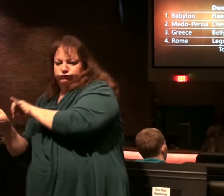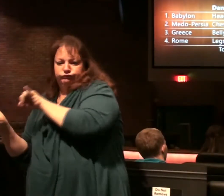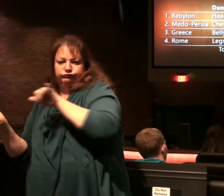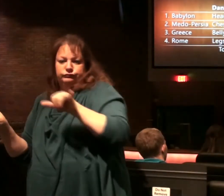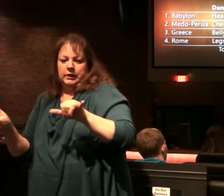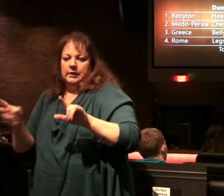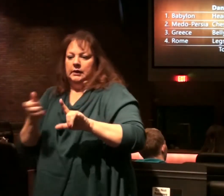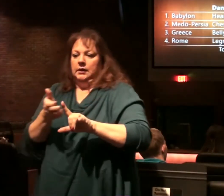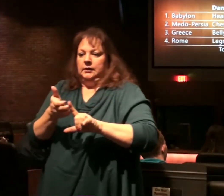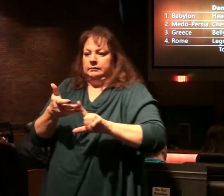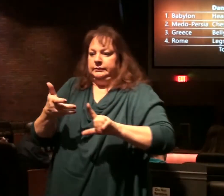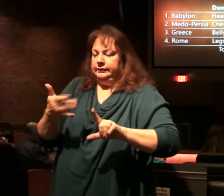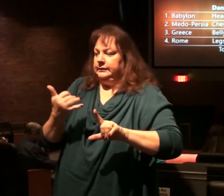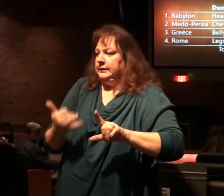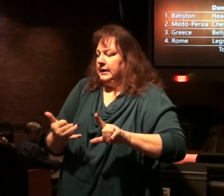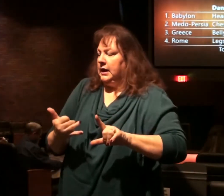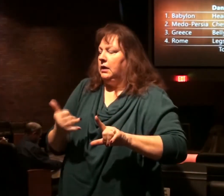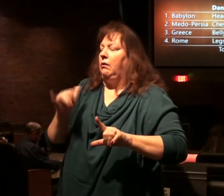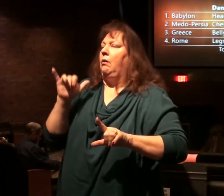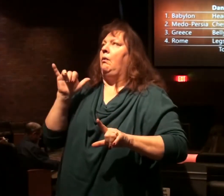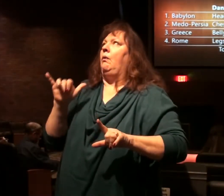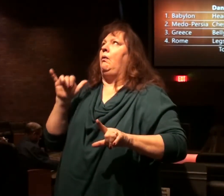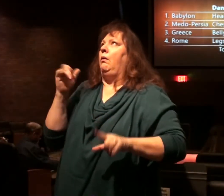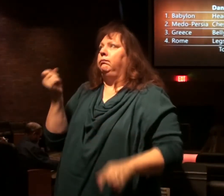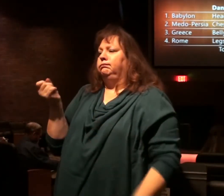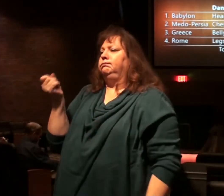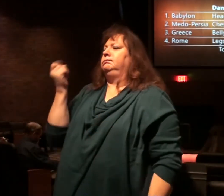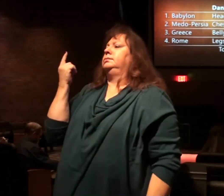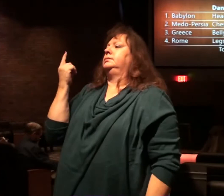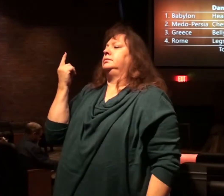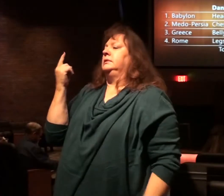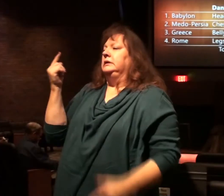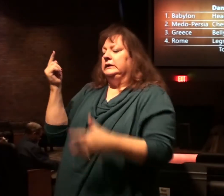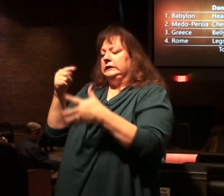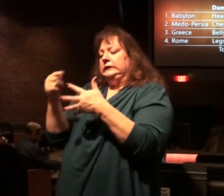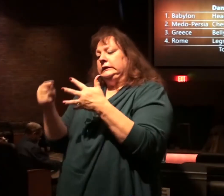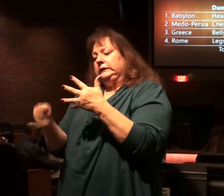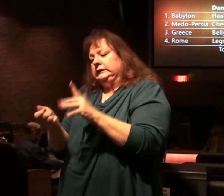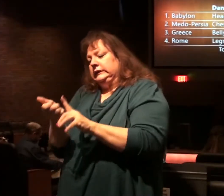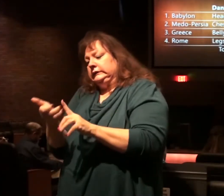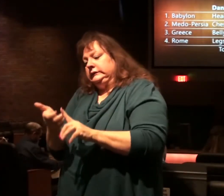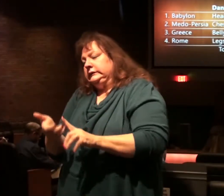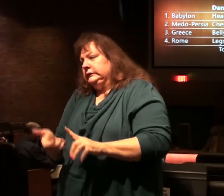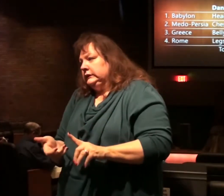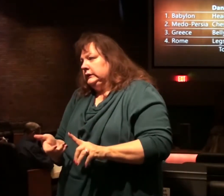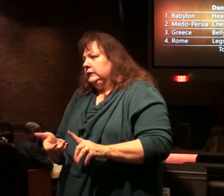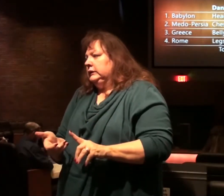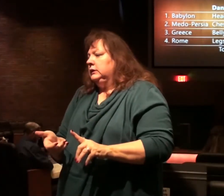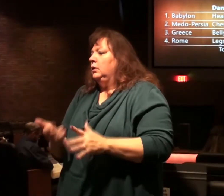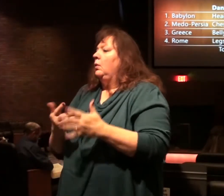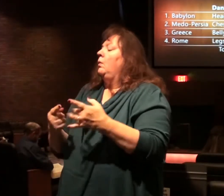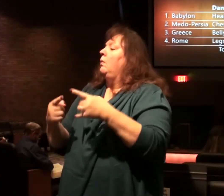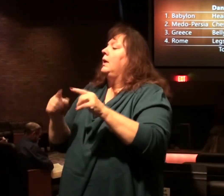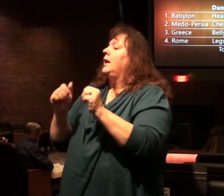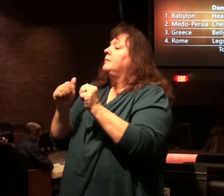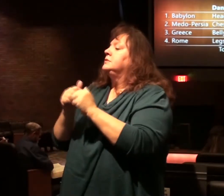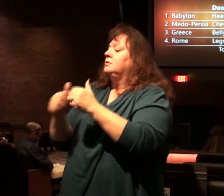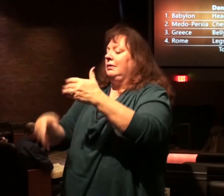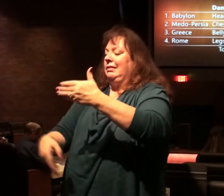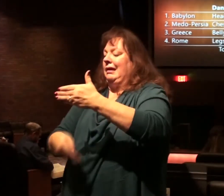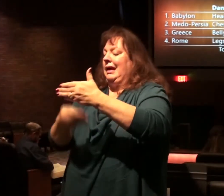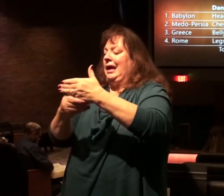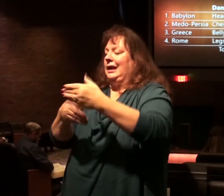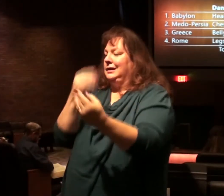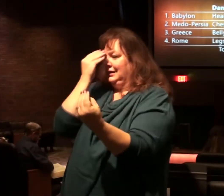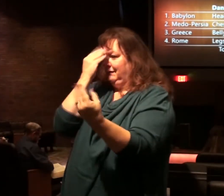But now things are clearer, and details are filled in. This is what happened with additional